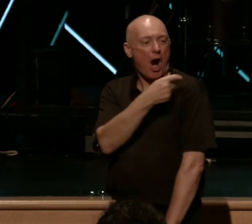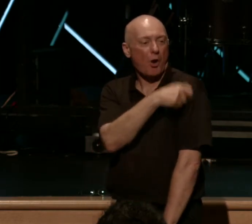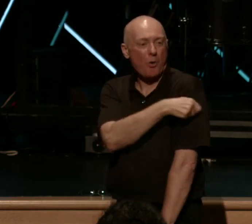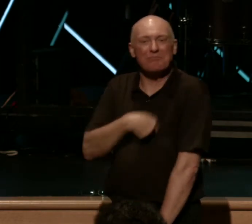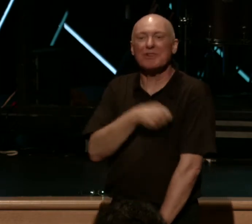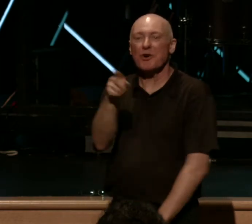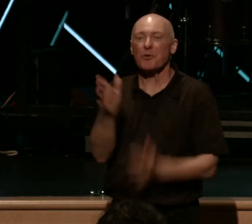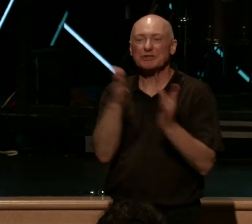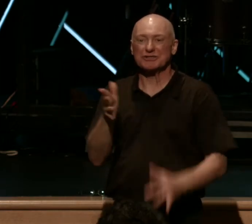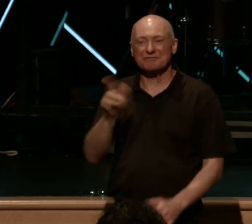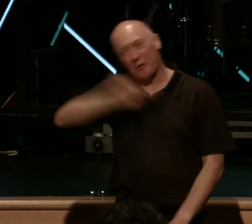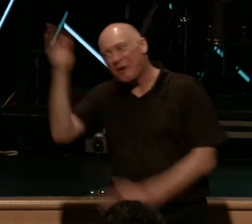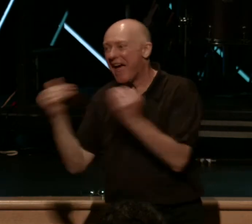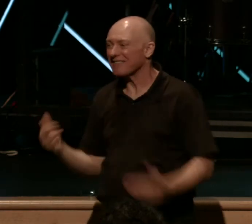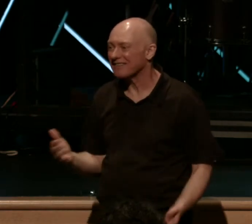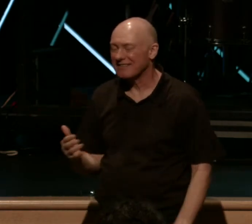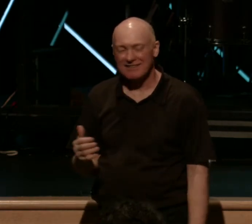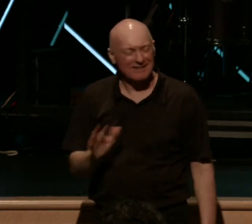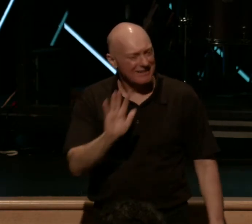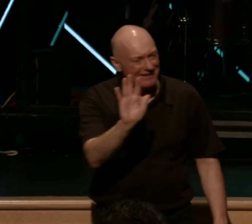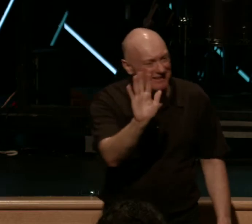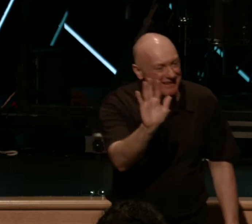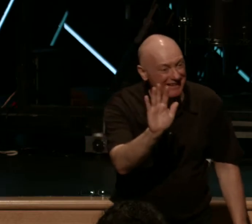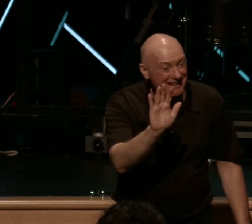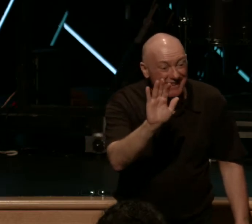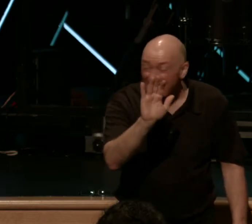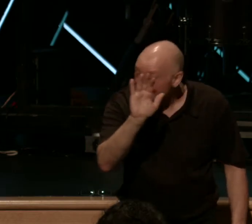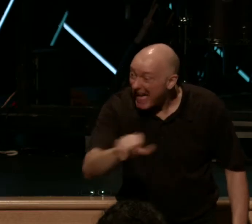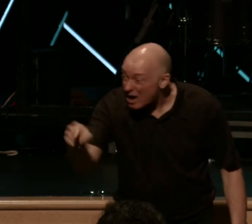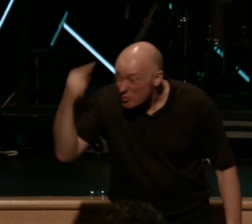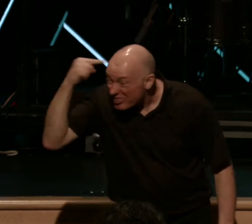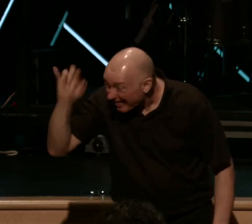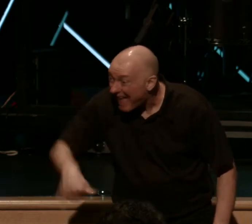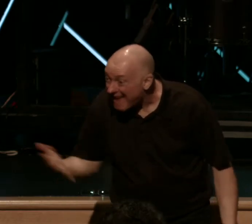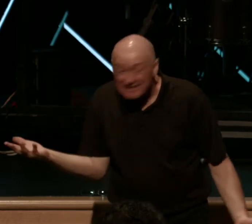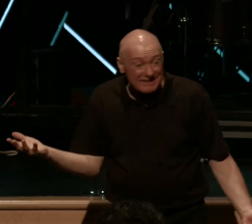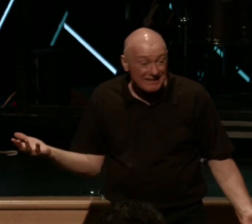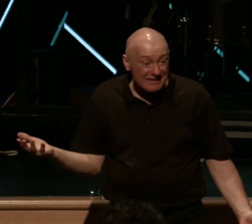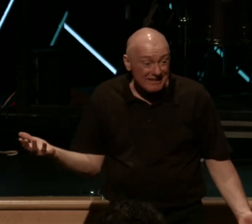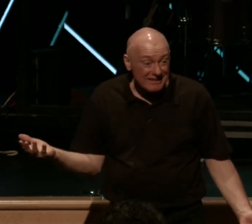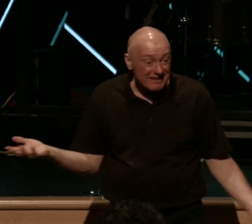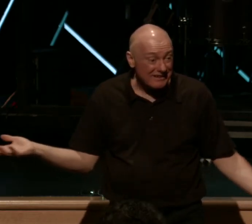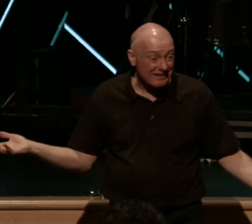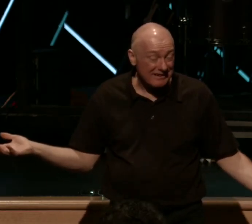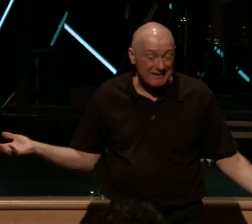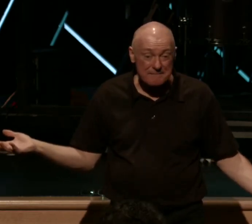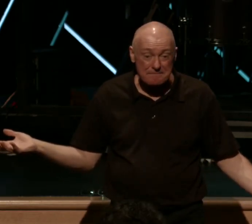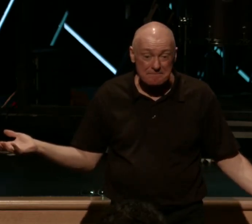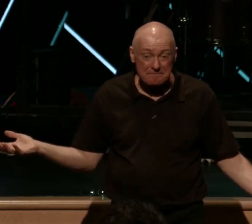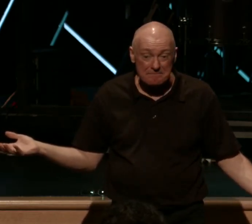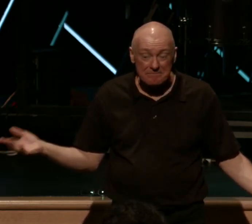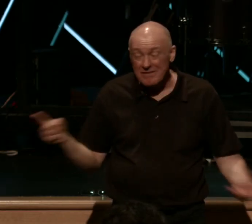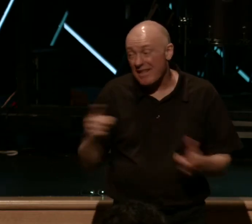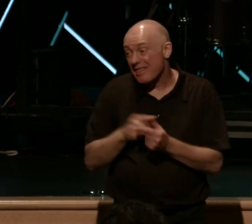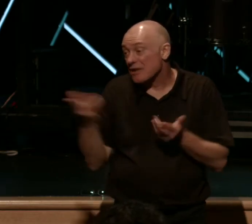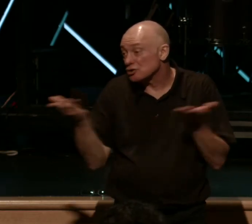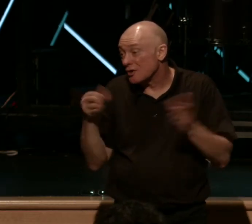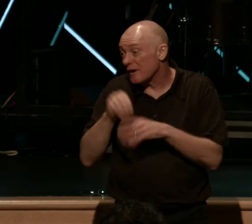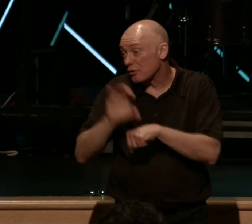number, and you go up to heaven. And here's what happens. If that's the mindset we have, then serving in the church is optional.